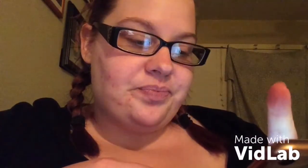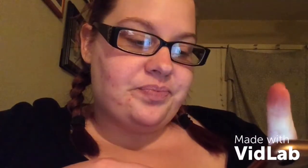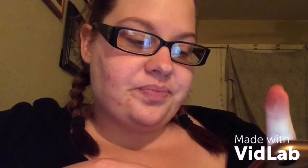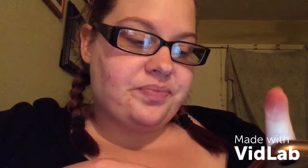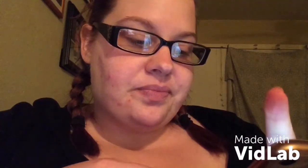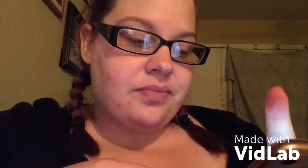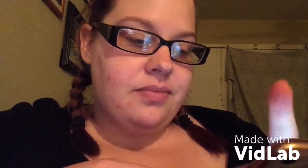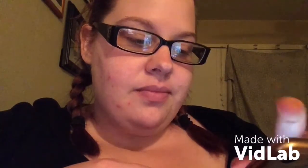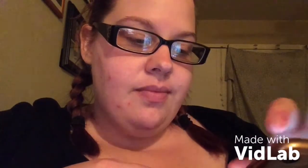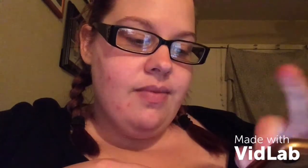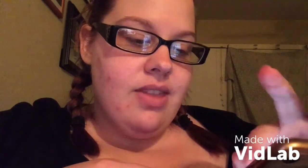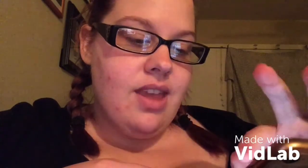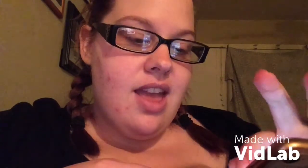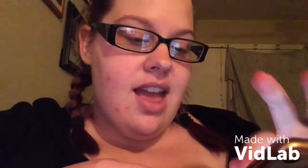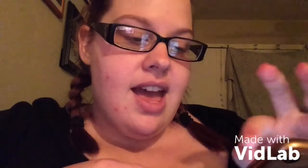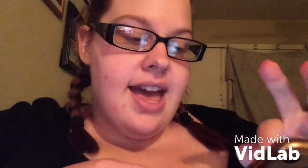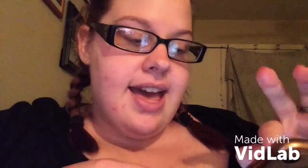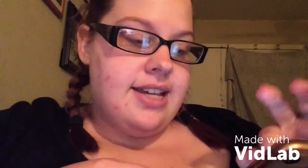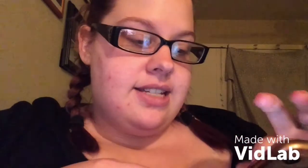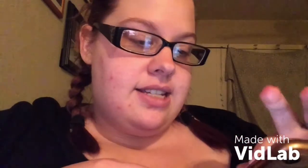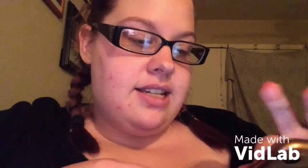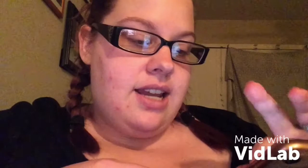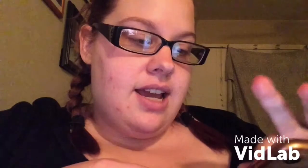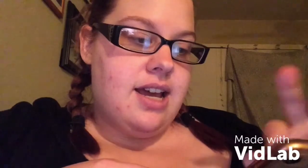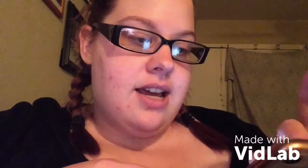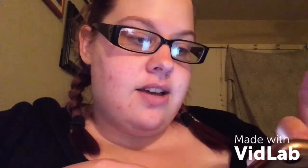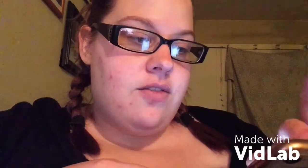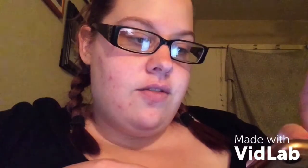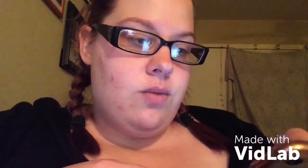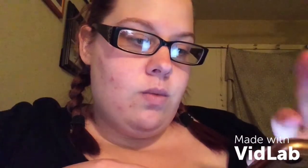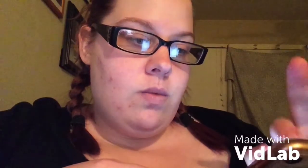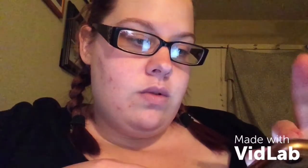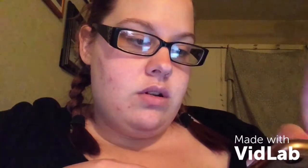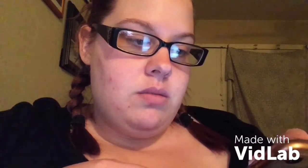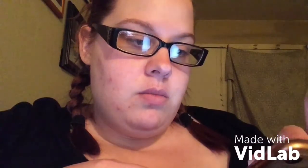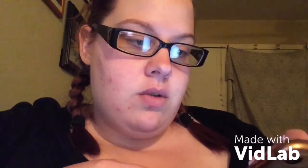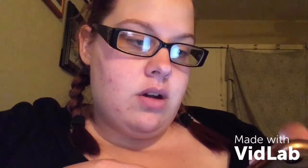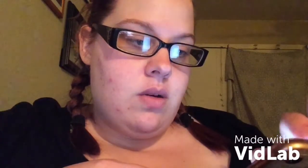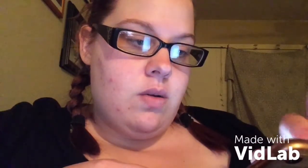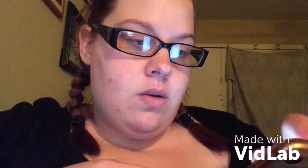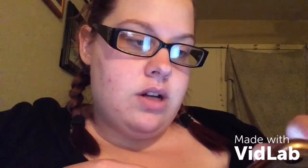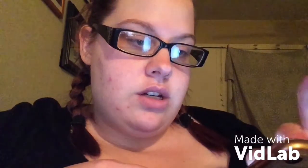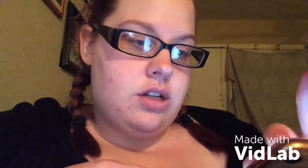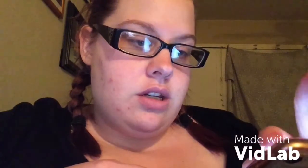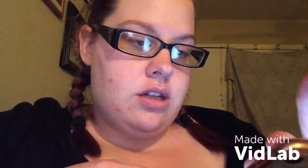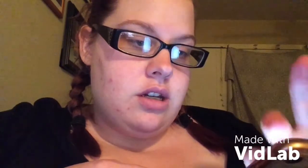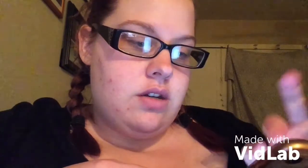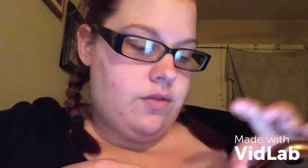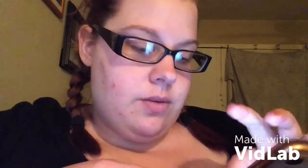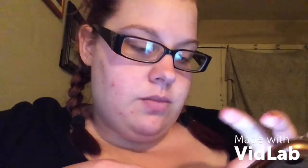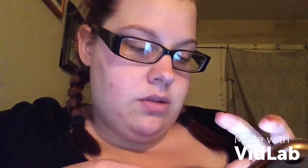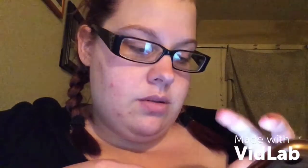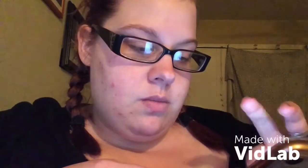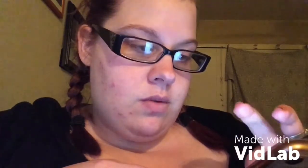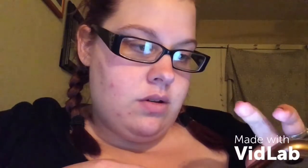I did have one more question from someone,